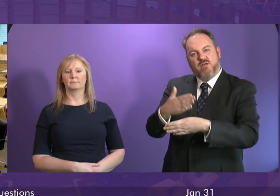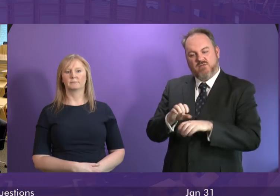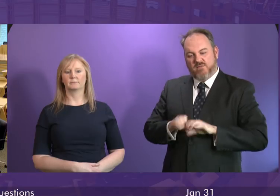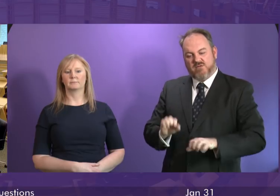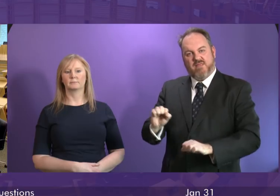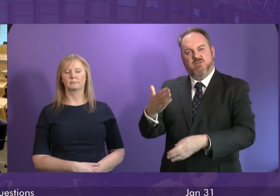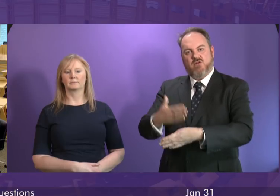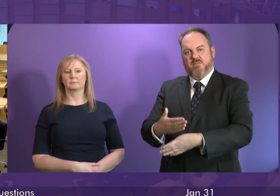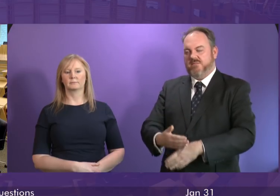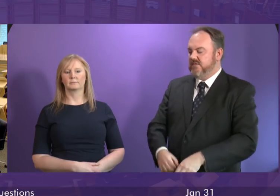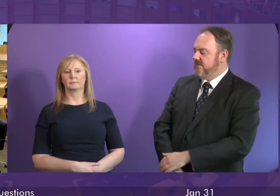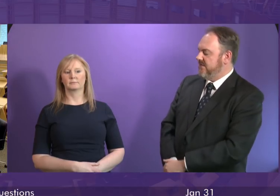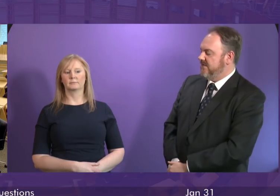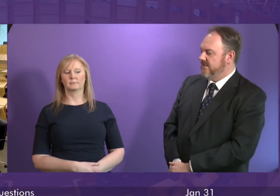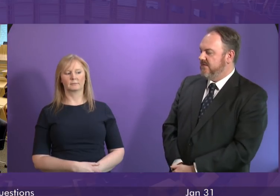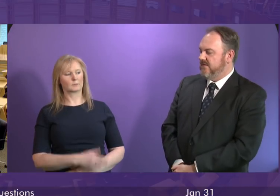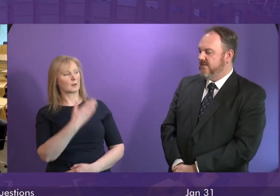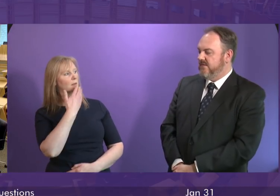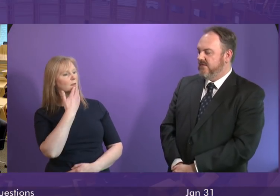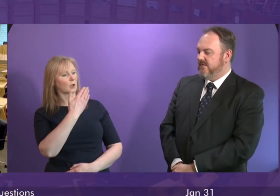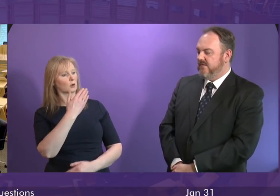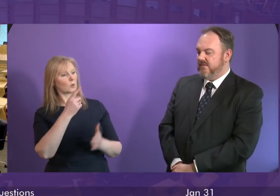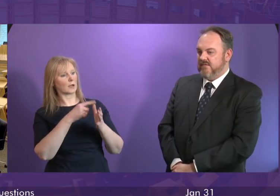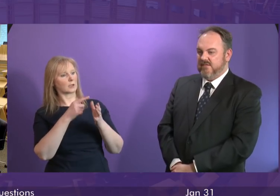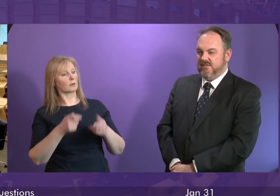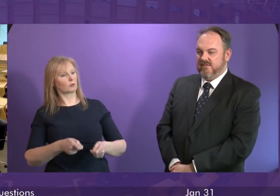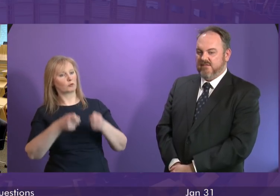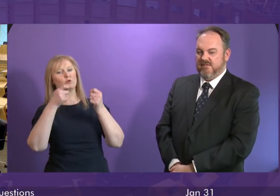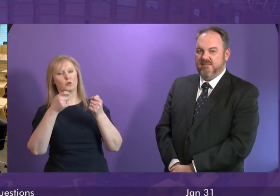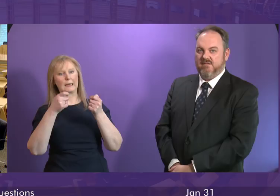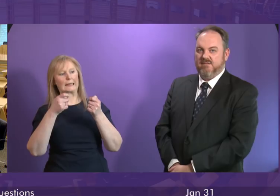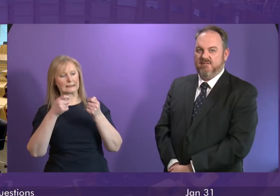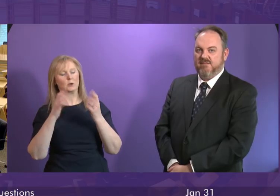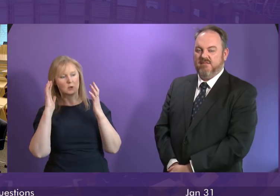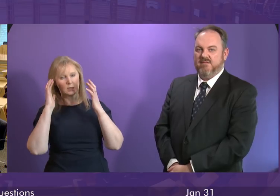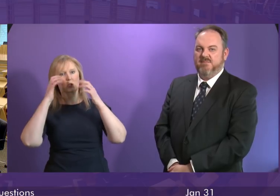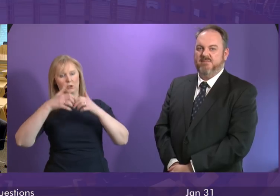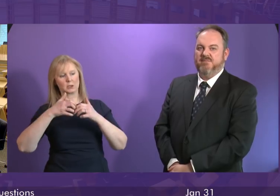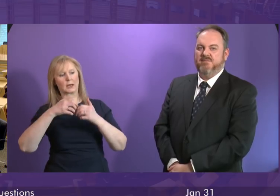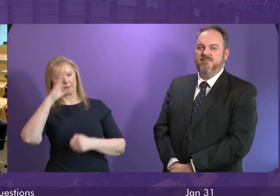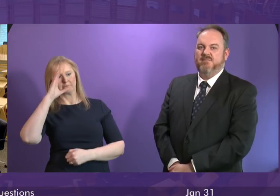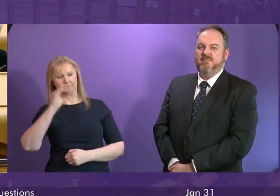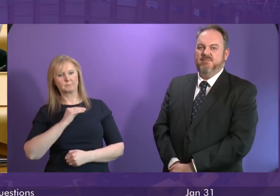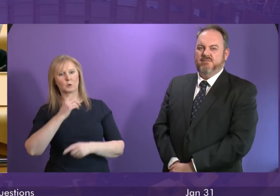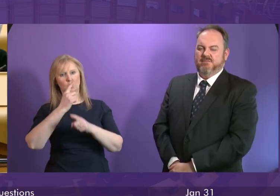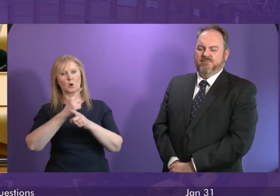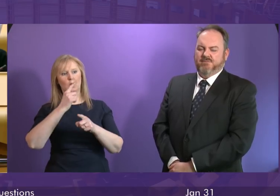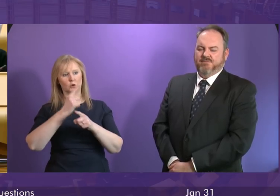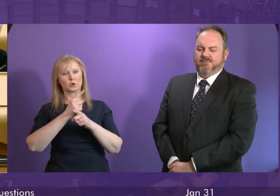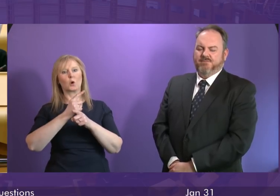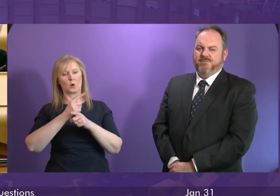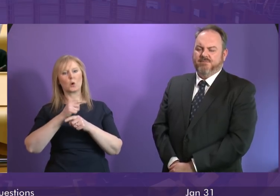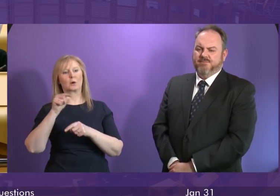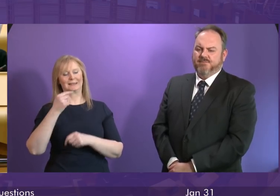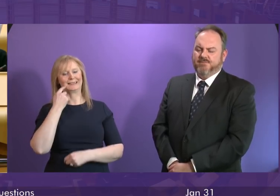first minister I thank Alistair Allen for raising this issue I was very concerned to learn of the developments at Tok Tok in Stornaway